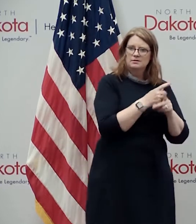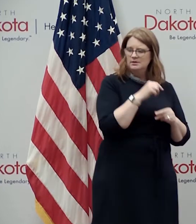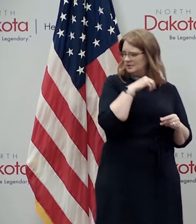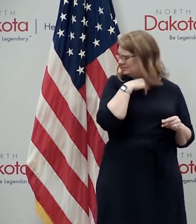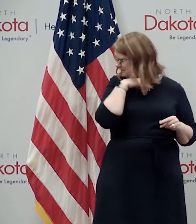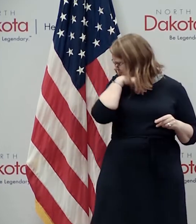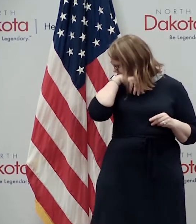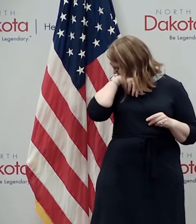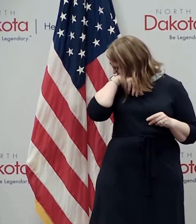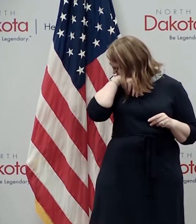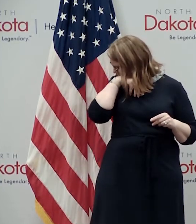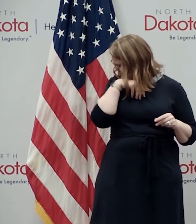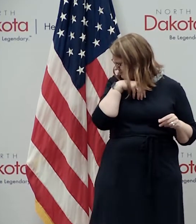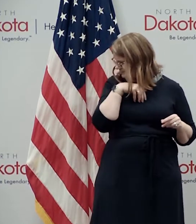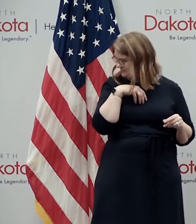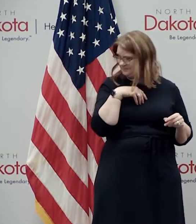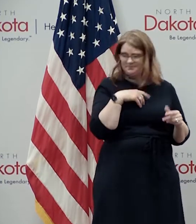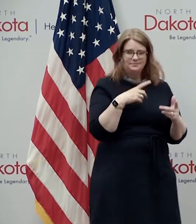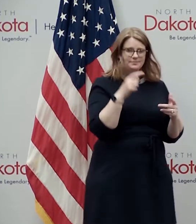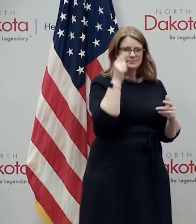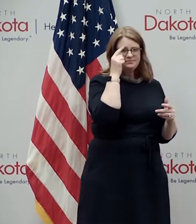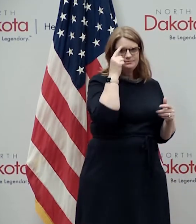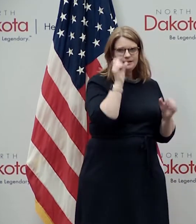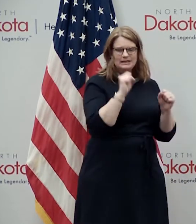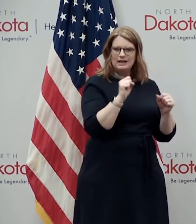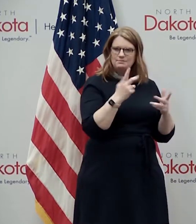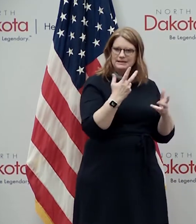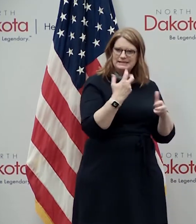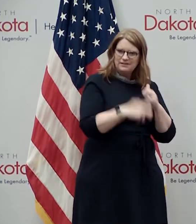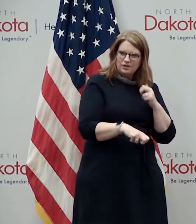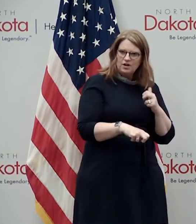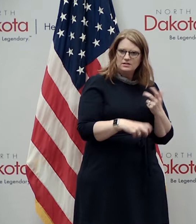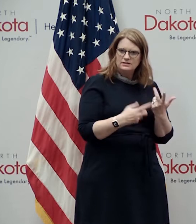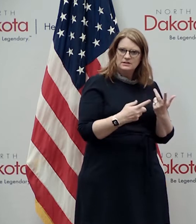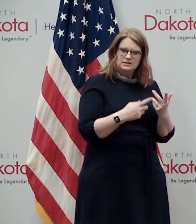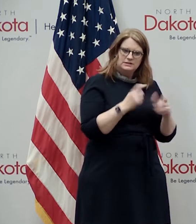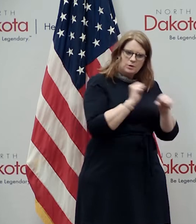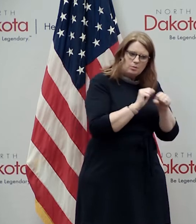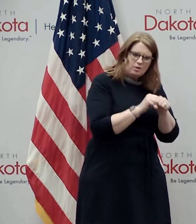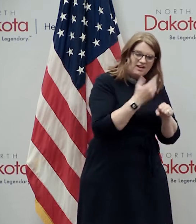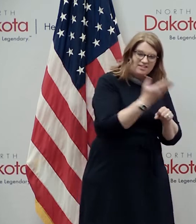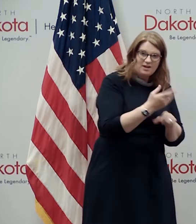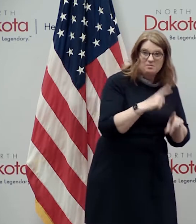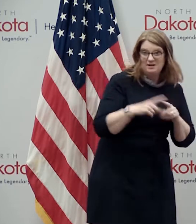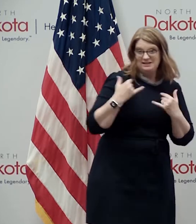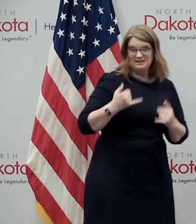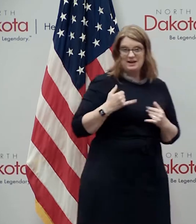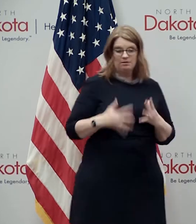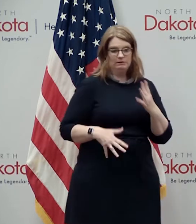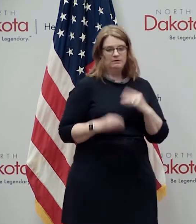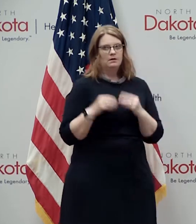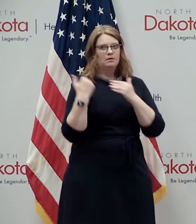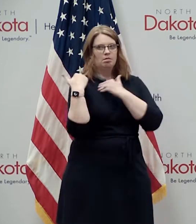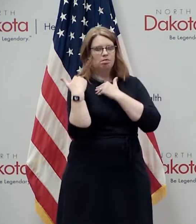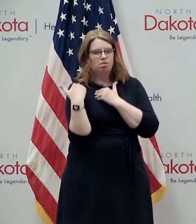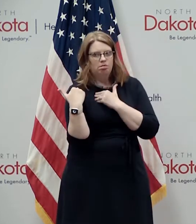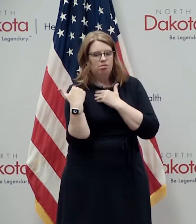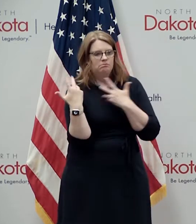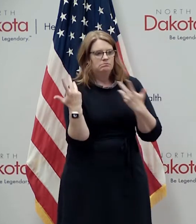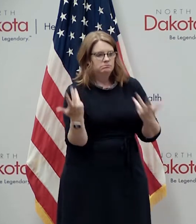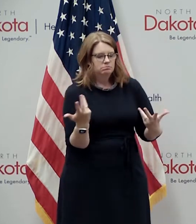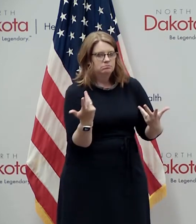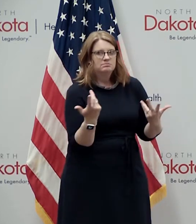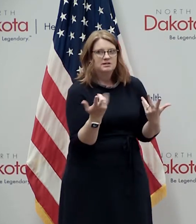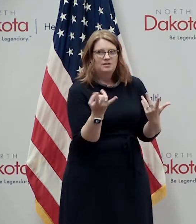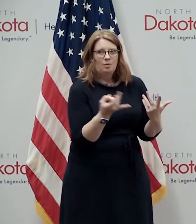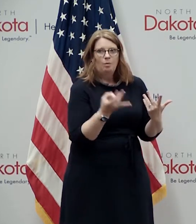among among us and we know that that can be difficult at regular times and now you've had to do it with the additional uh threat of